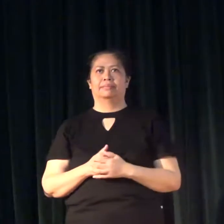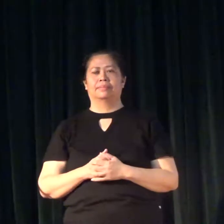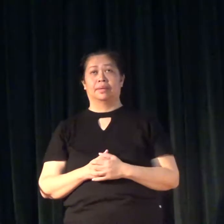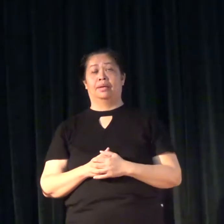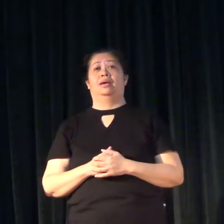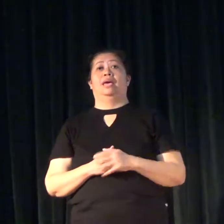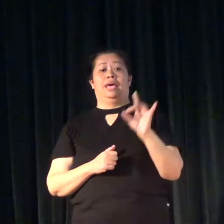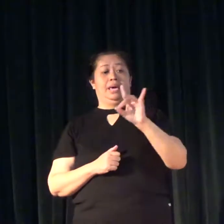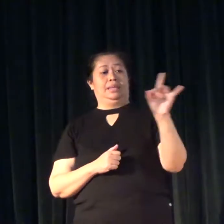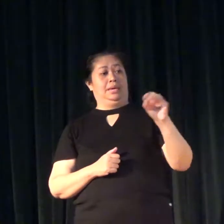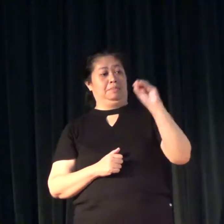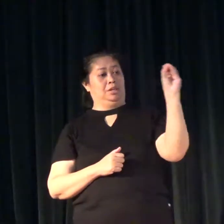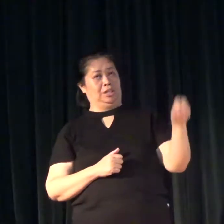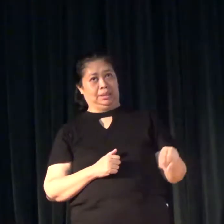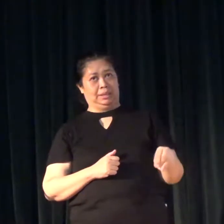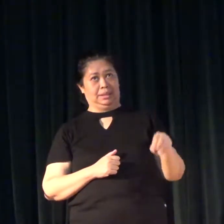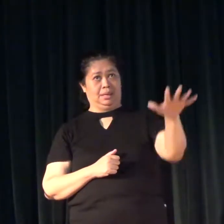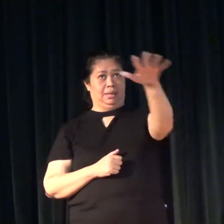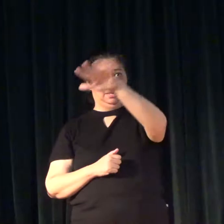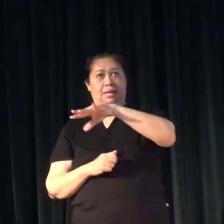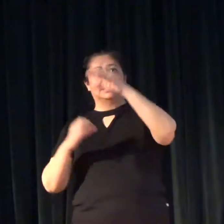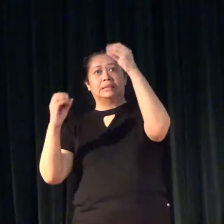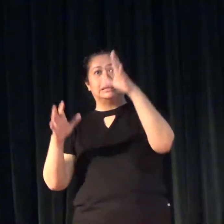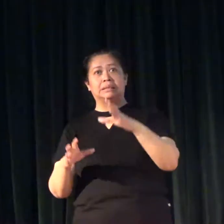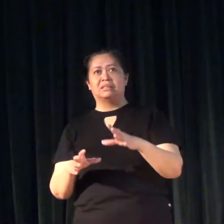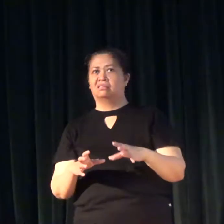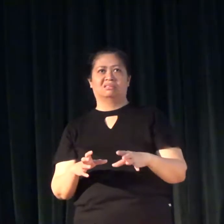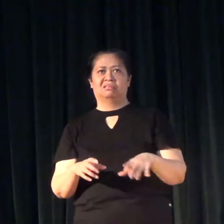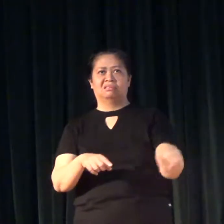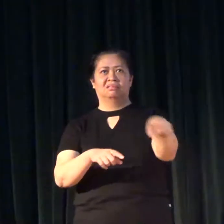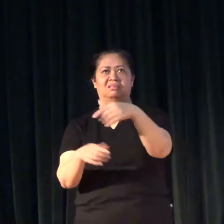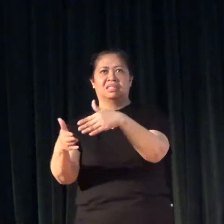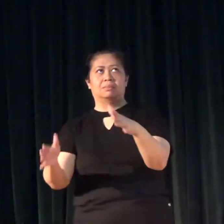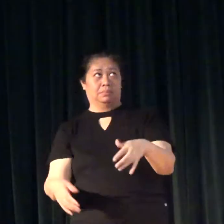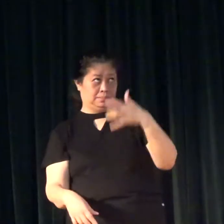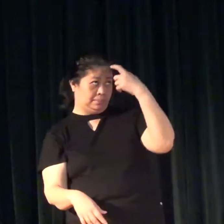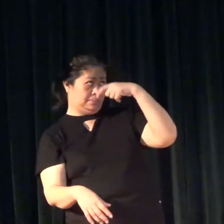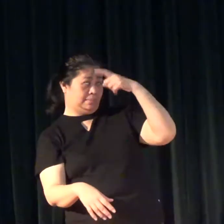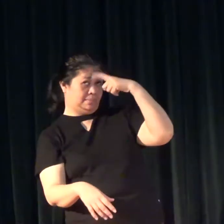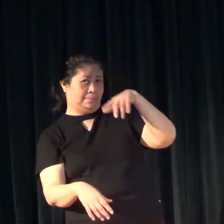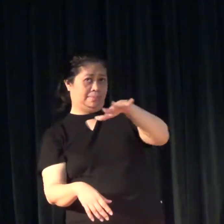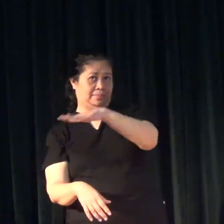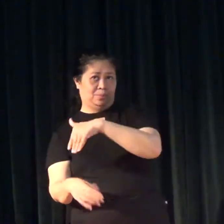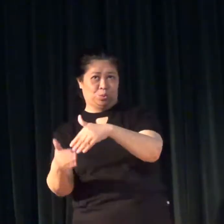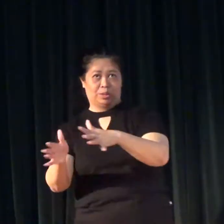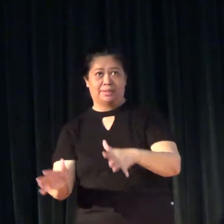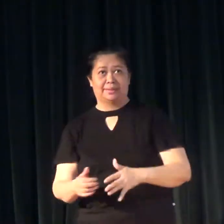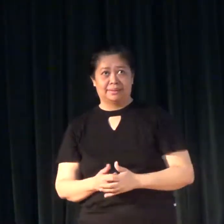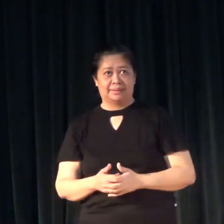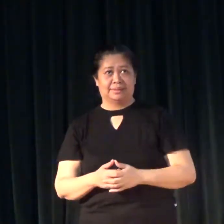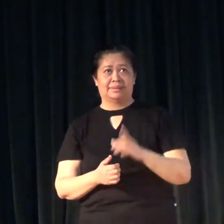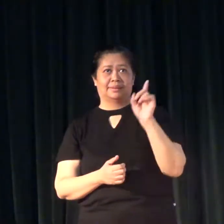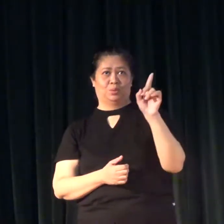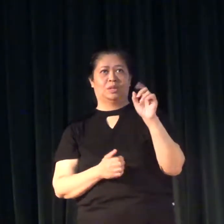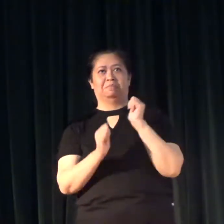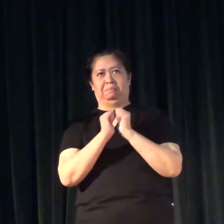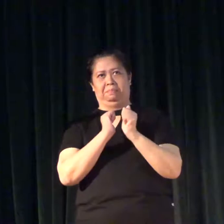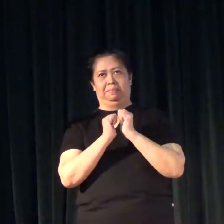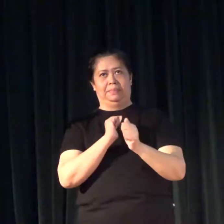And so 88% of those teachers were not really understood by their students. That's what